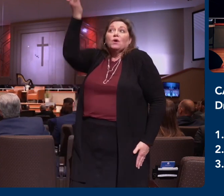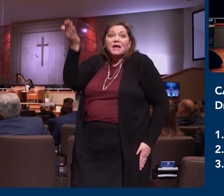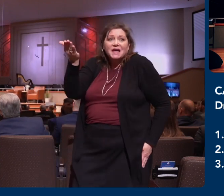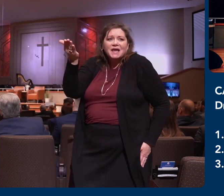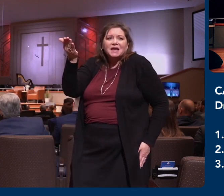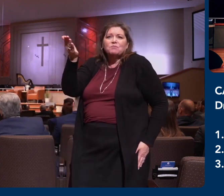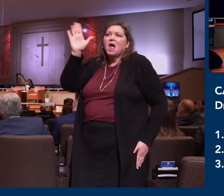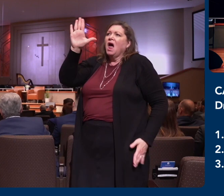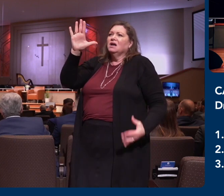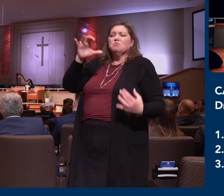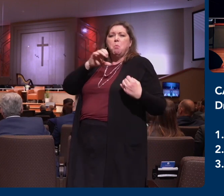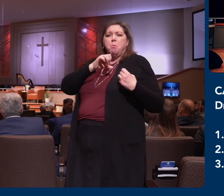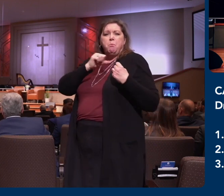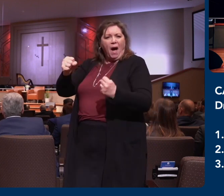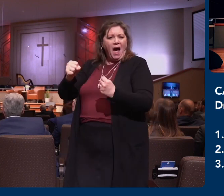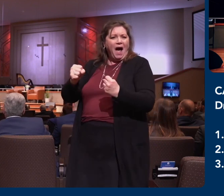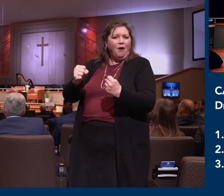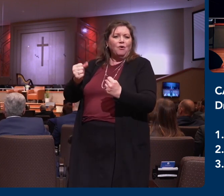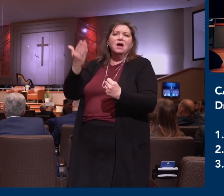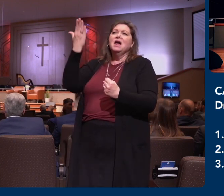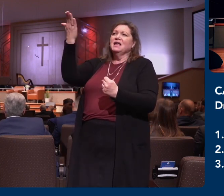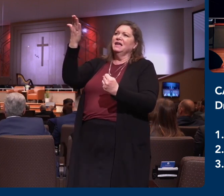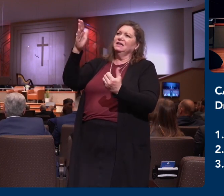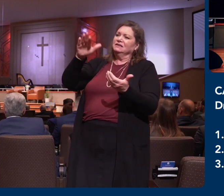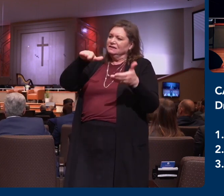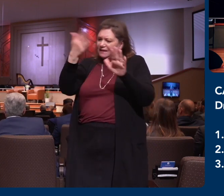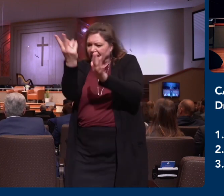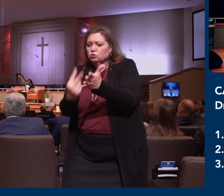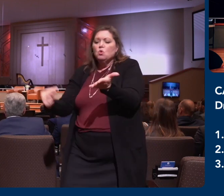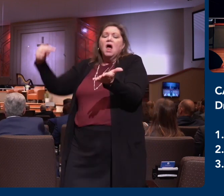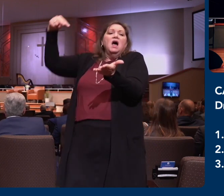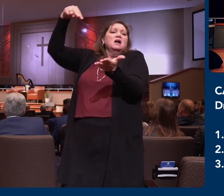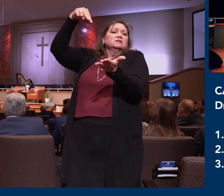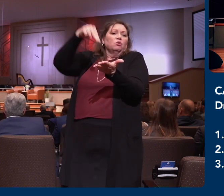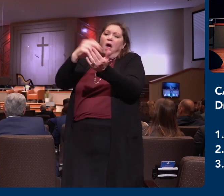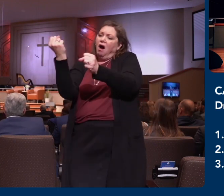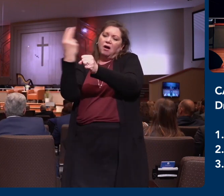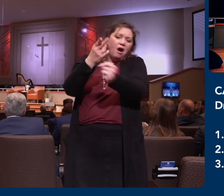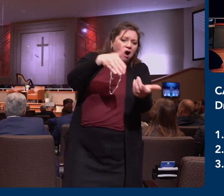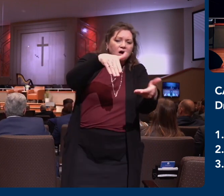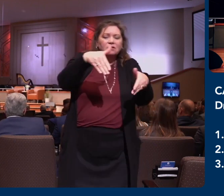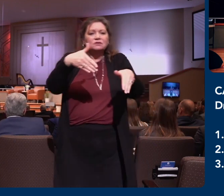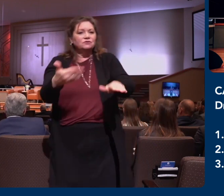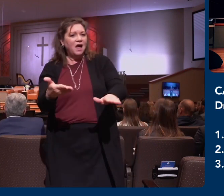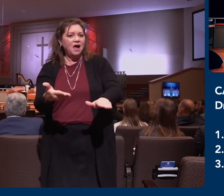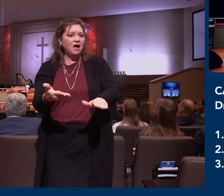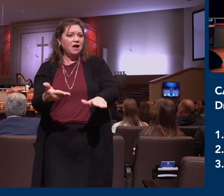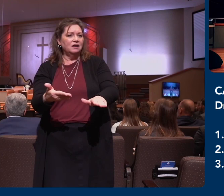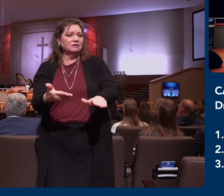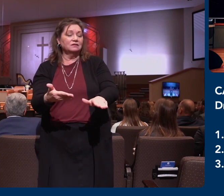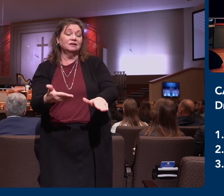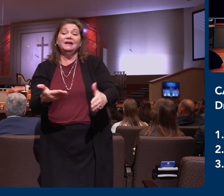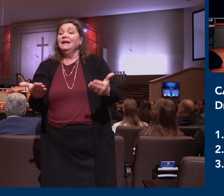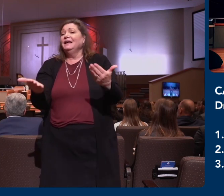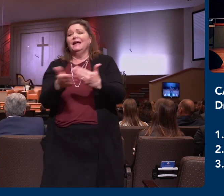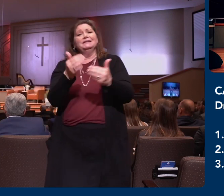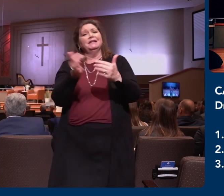That they would know Jesus Christ. And I understand, listen, it can become very easy to get wrapped up in buildings and programs and